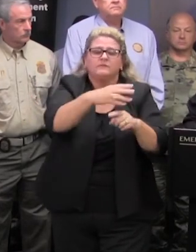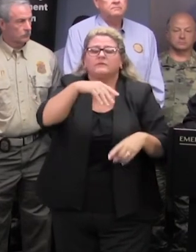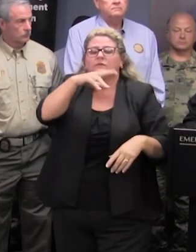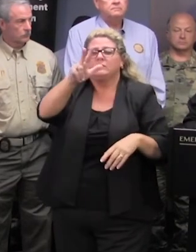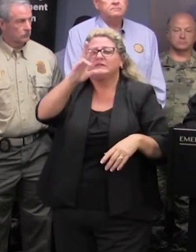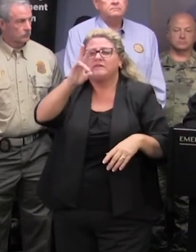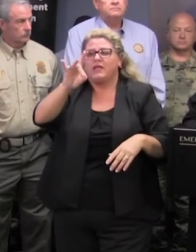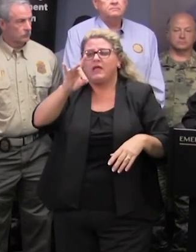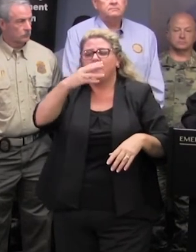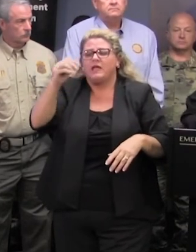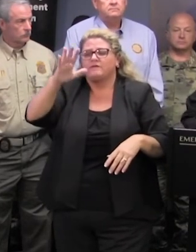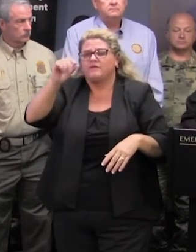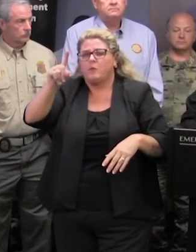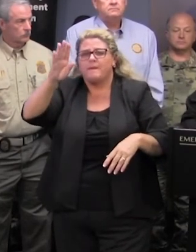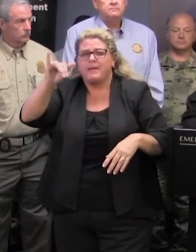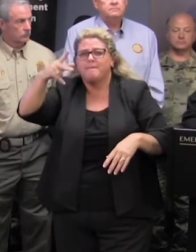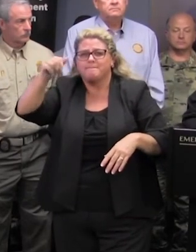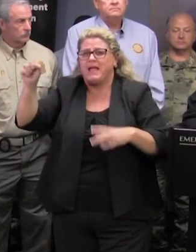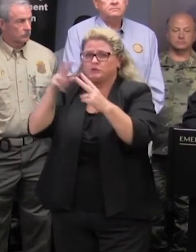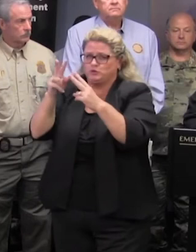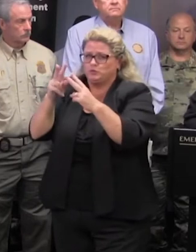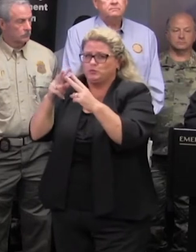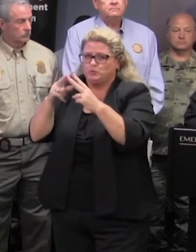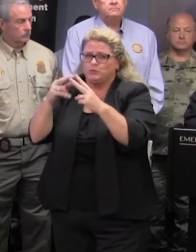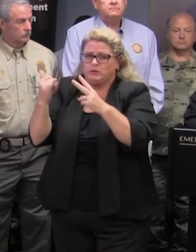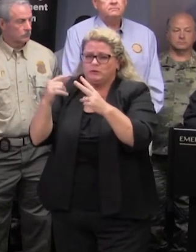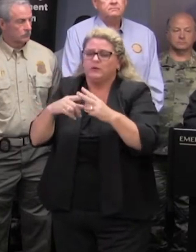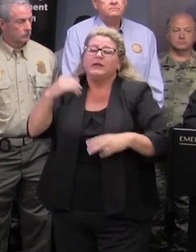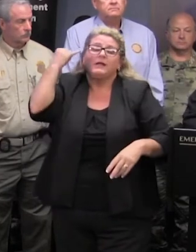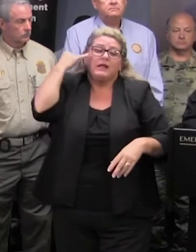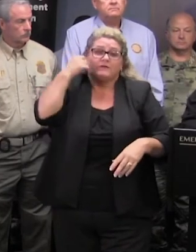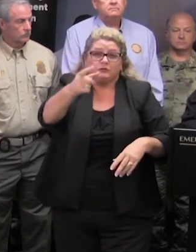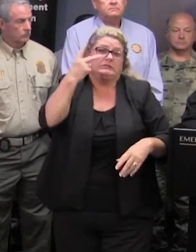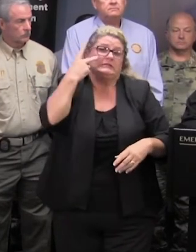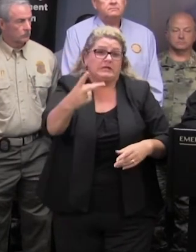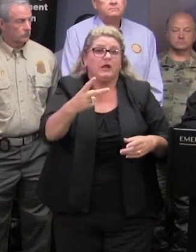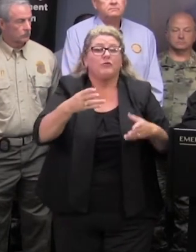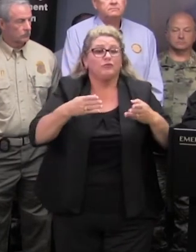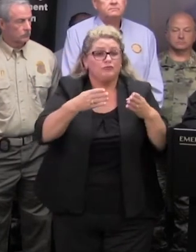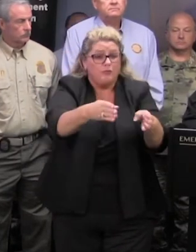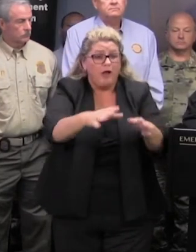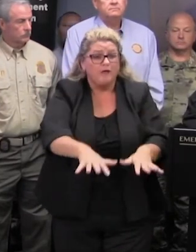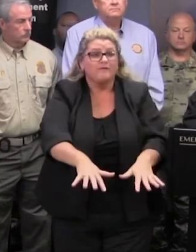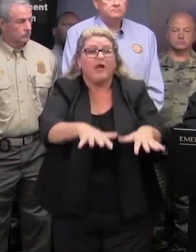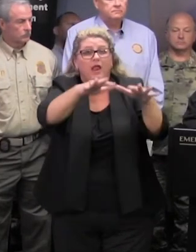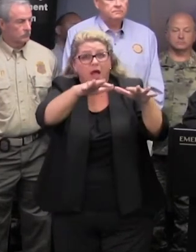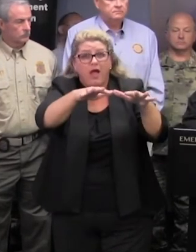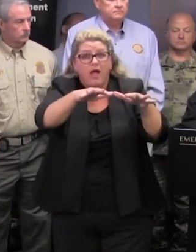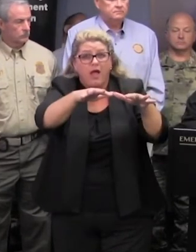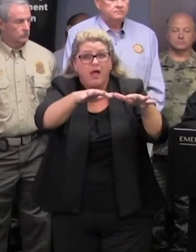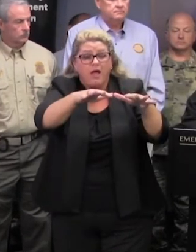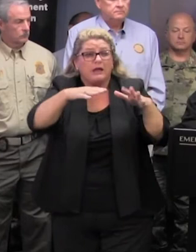501 bypass so just like the governor mentioned previously if uh if a road's flooded certainly don't drive through it do not drive around any of our